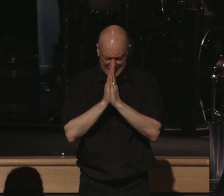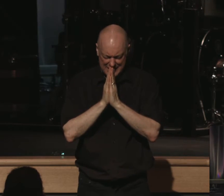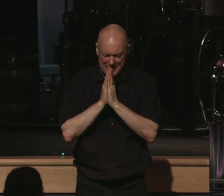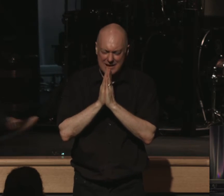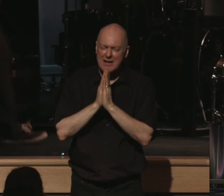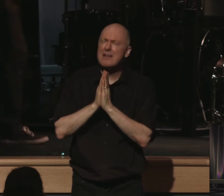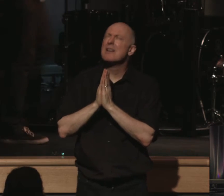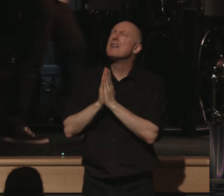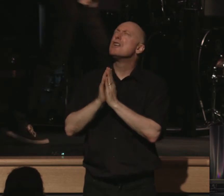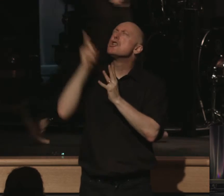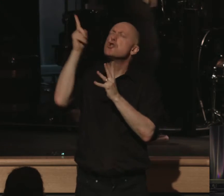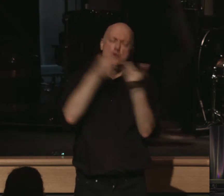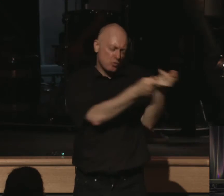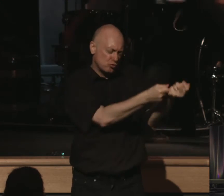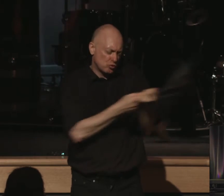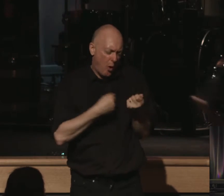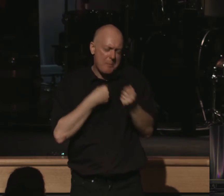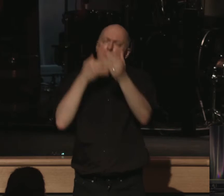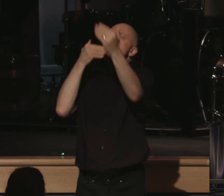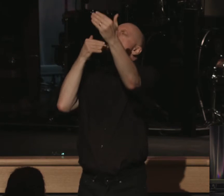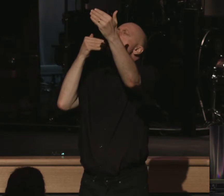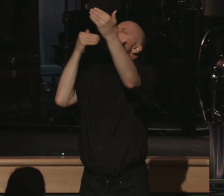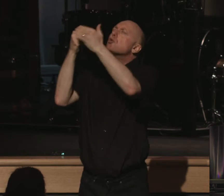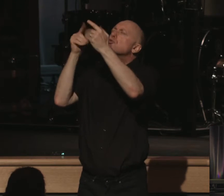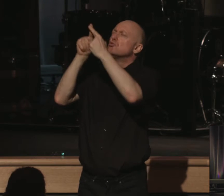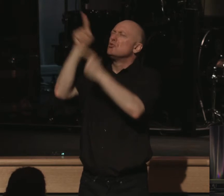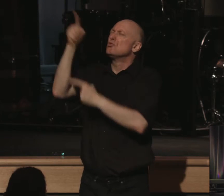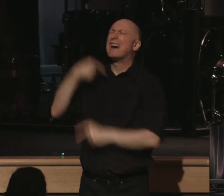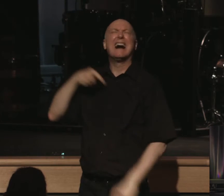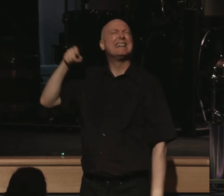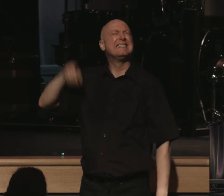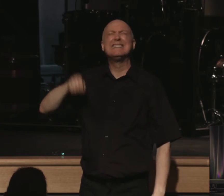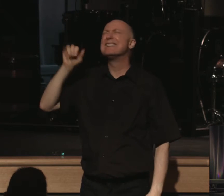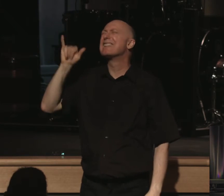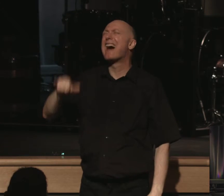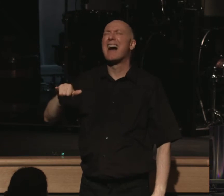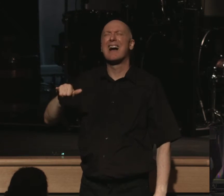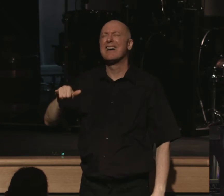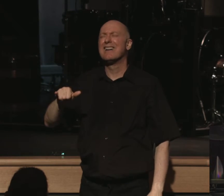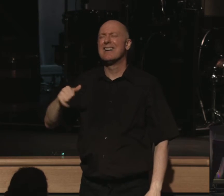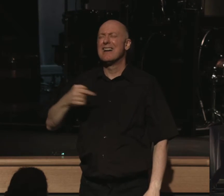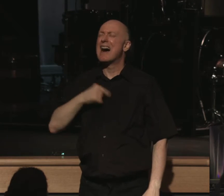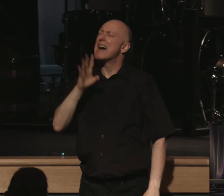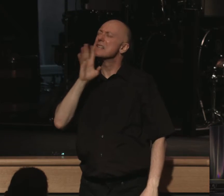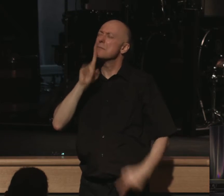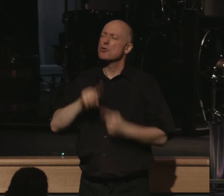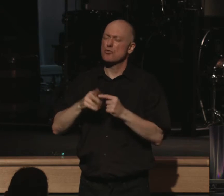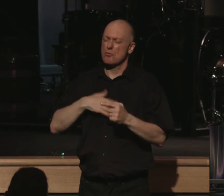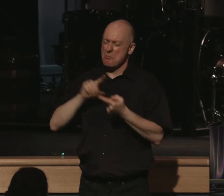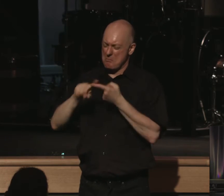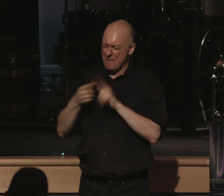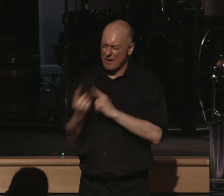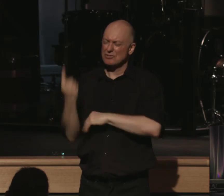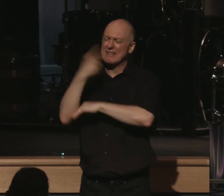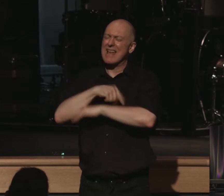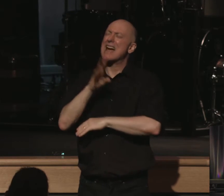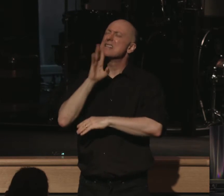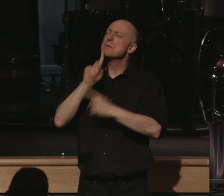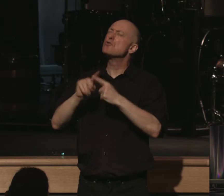draw me closer to you. I need this. As much as I speak to my friends today, I speak to myself. I